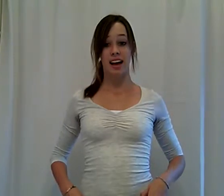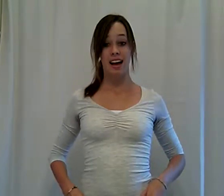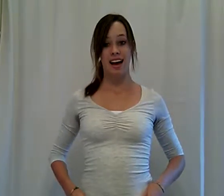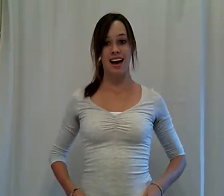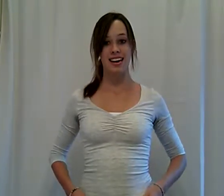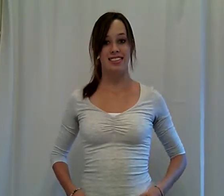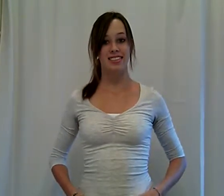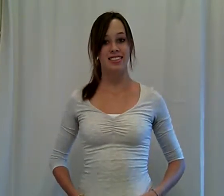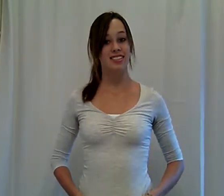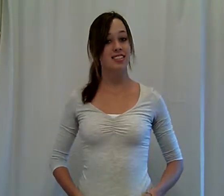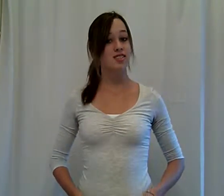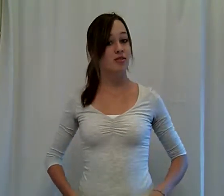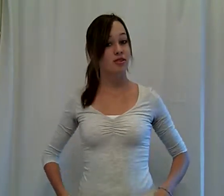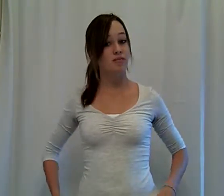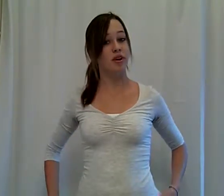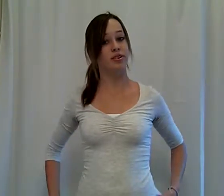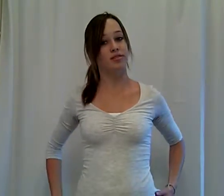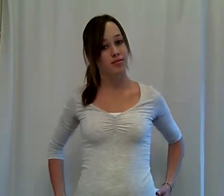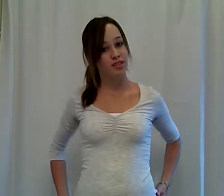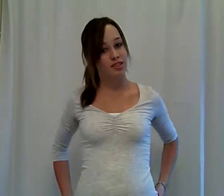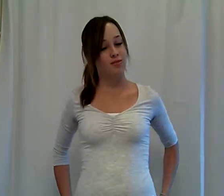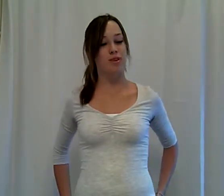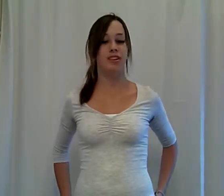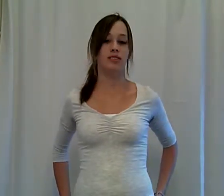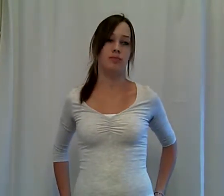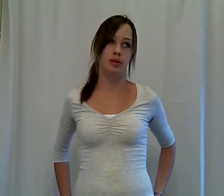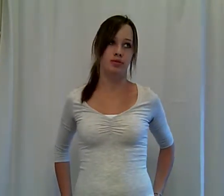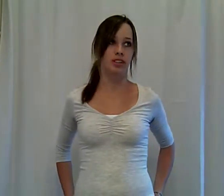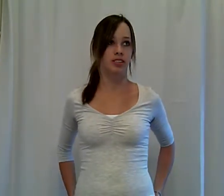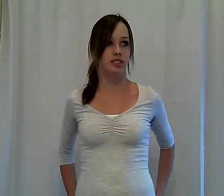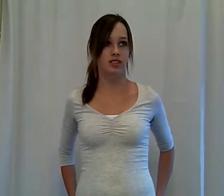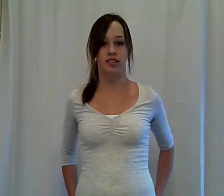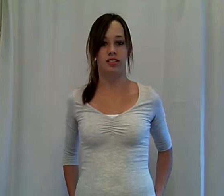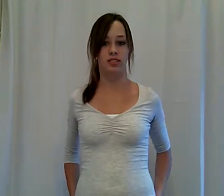Hi, this is tutorial part 3 to Pink's perfect song.